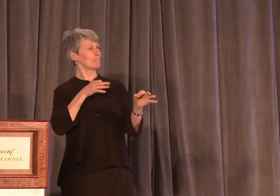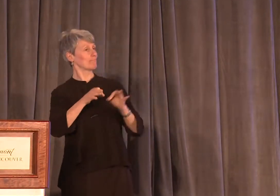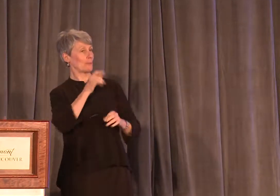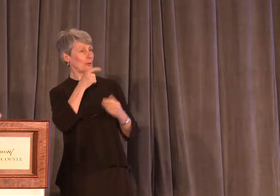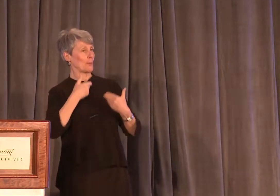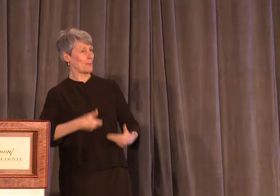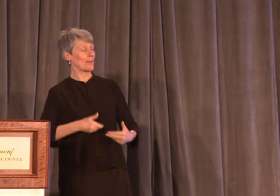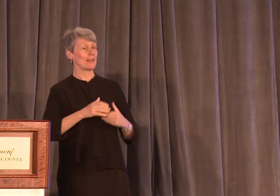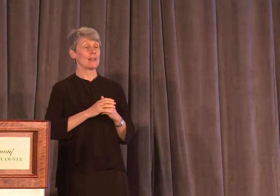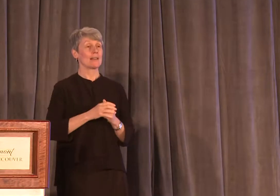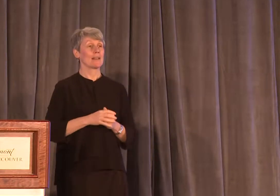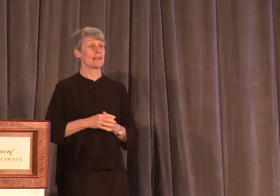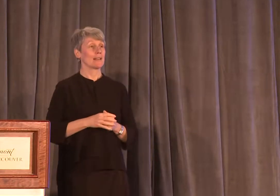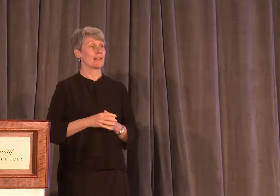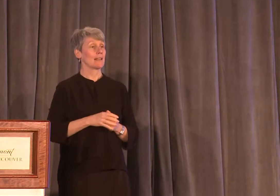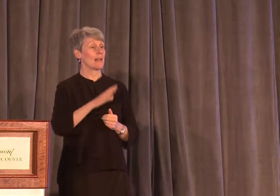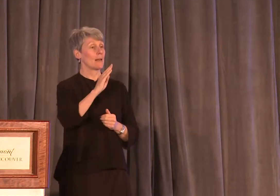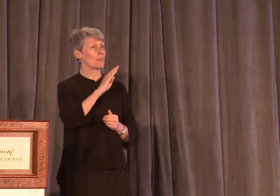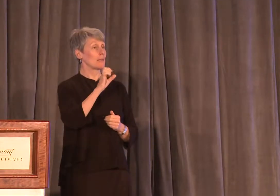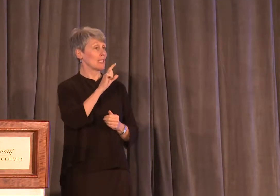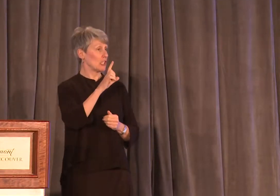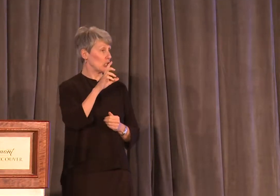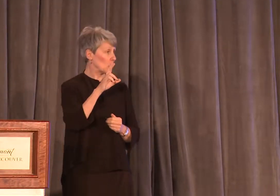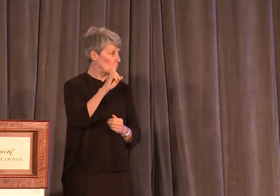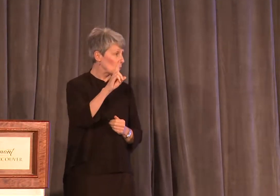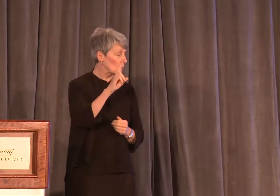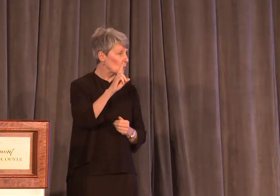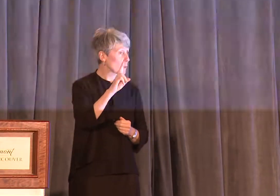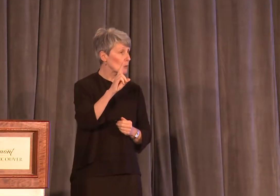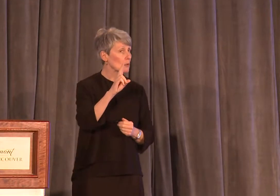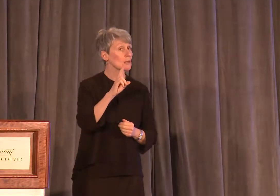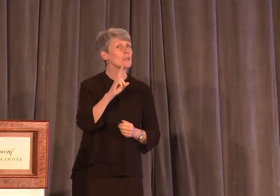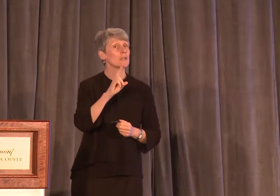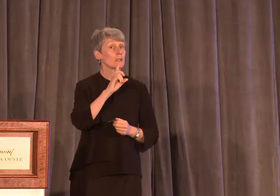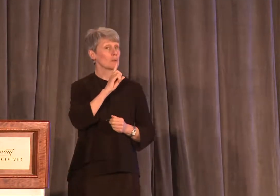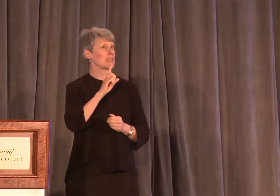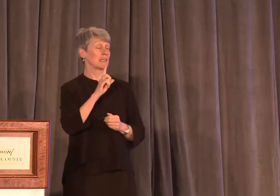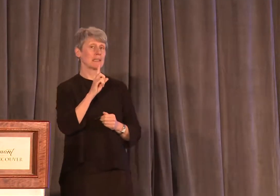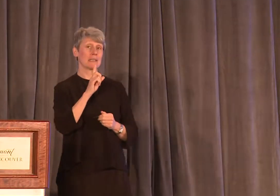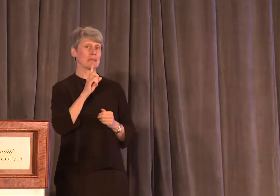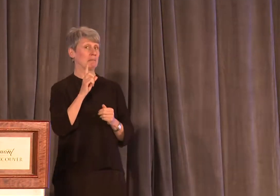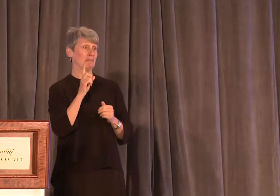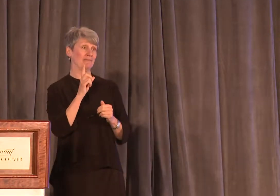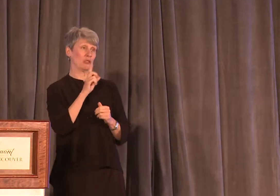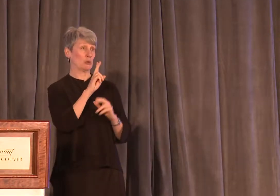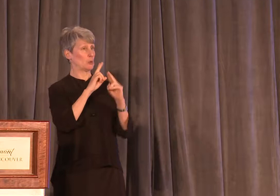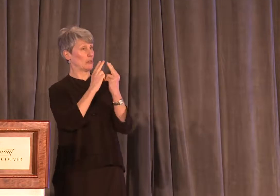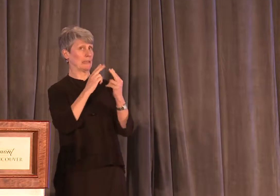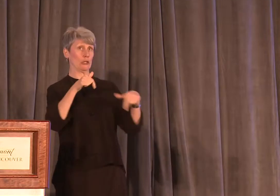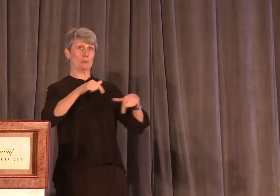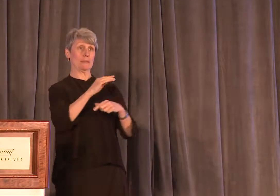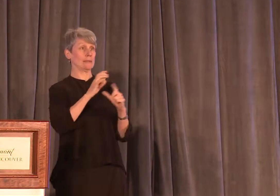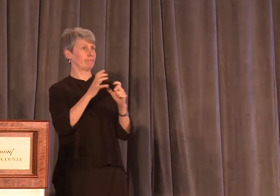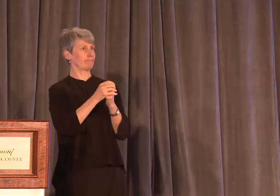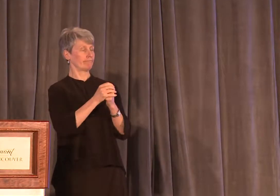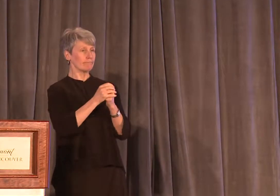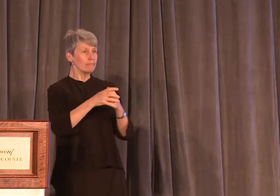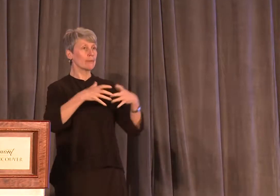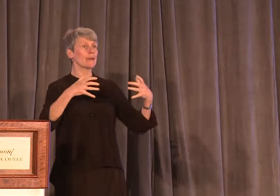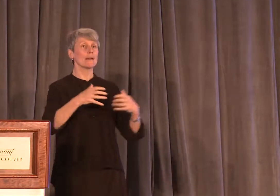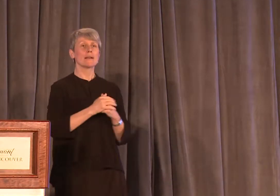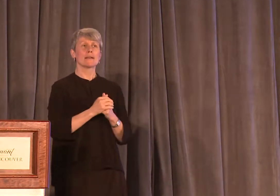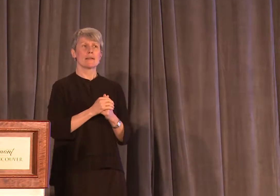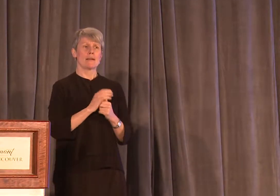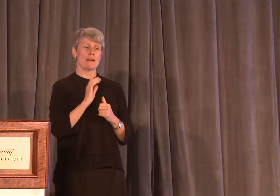My union, the BCGEU, is actually one of BCGEU's fastest-growing unions. We still have